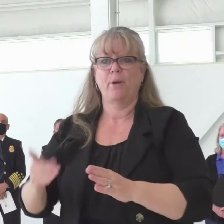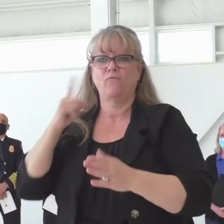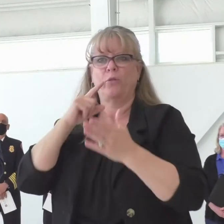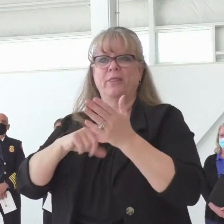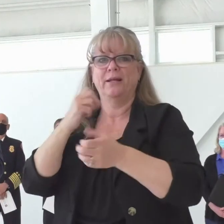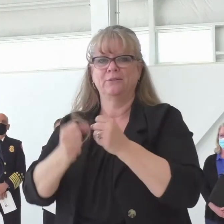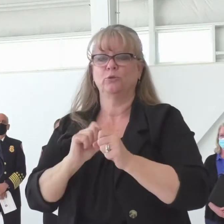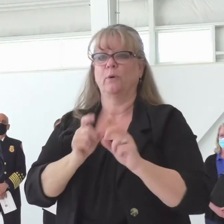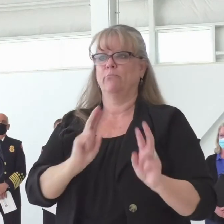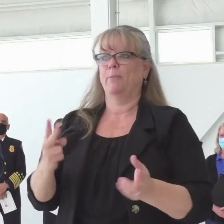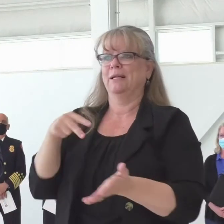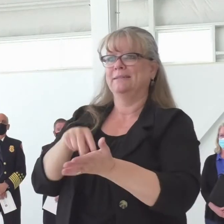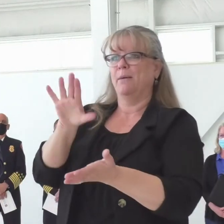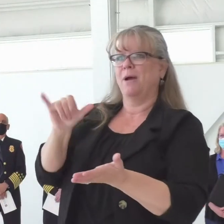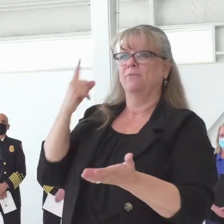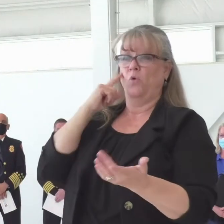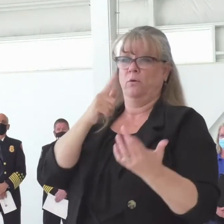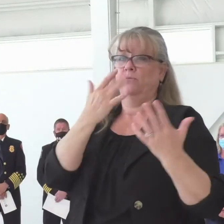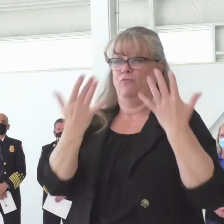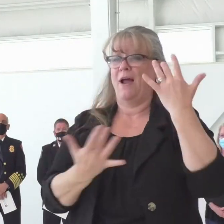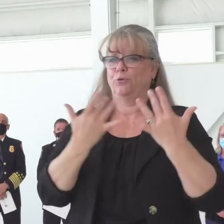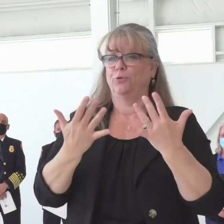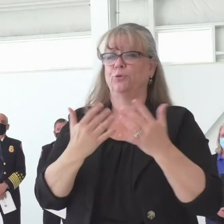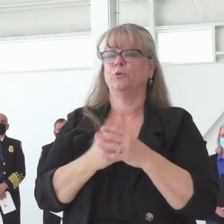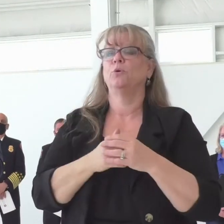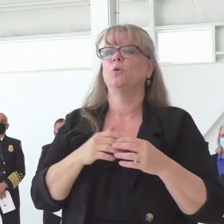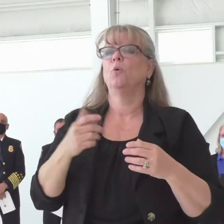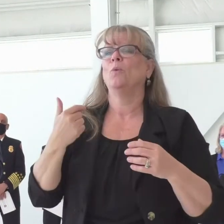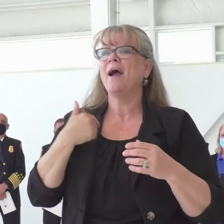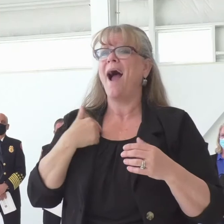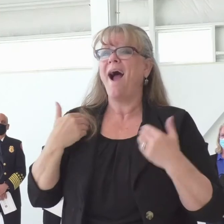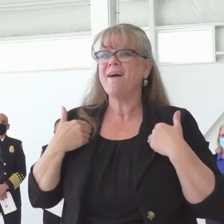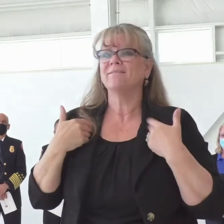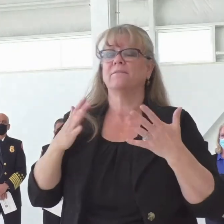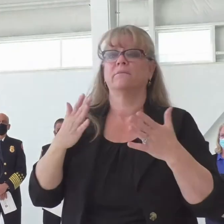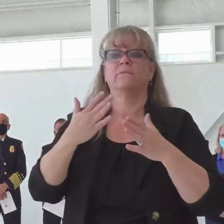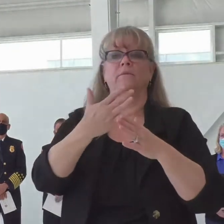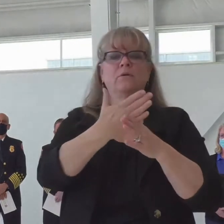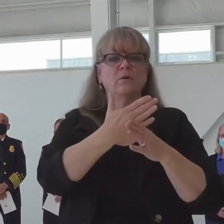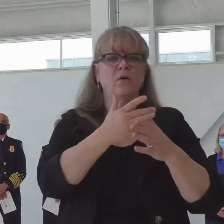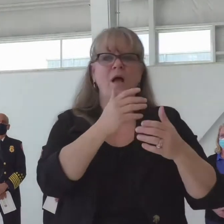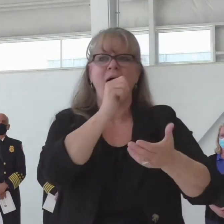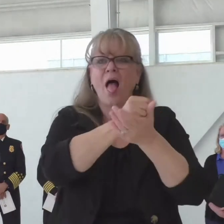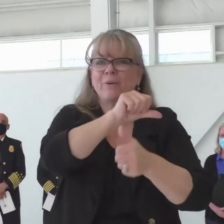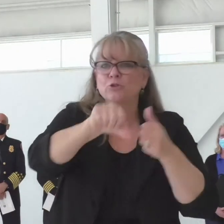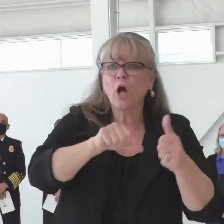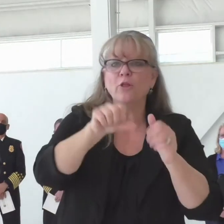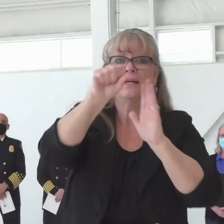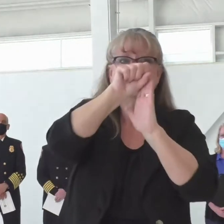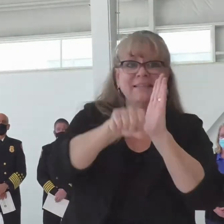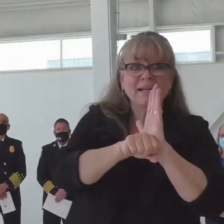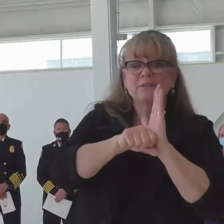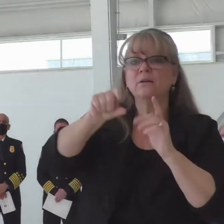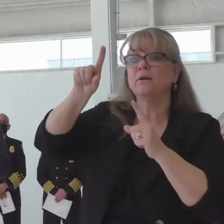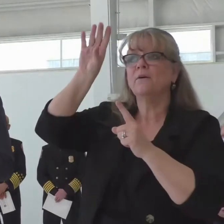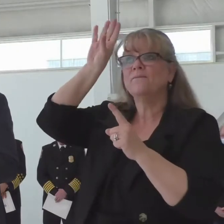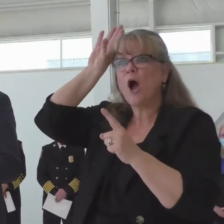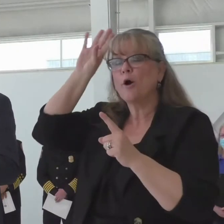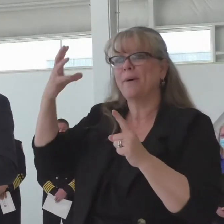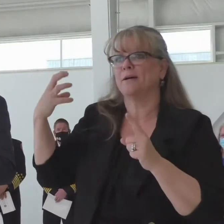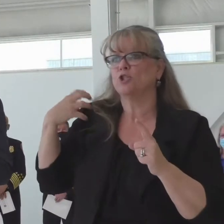Everything from mutual aid to working with the state fire chiefs, the surge that they gave us in 2020